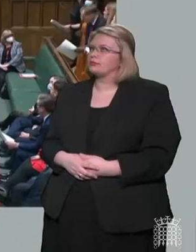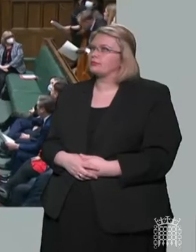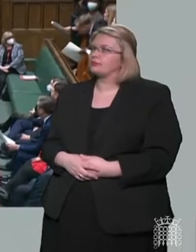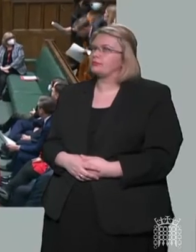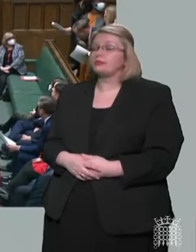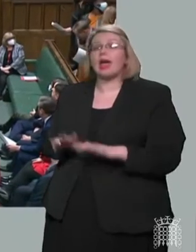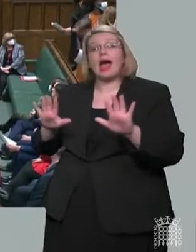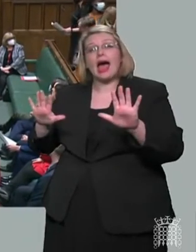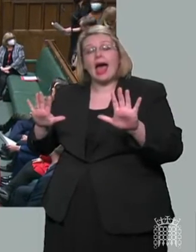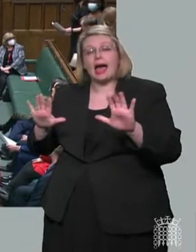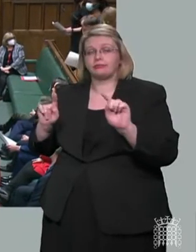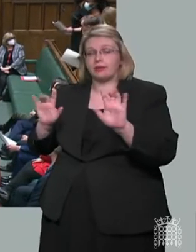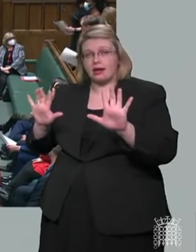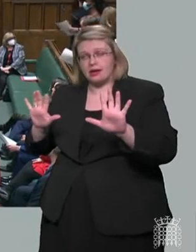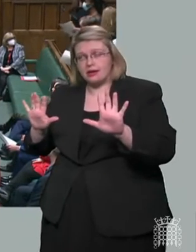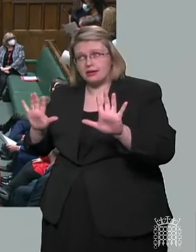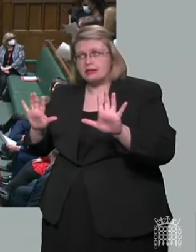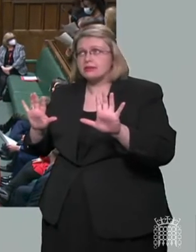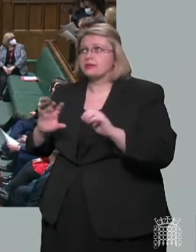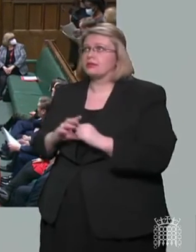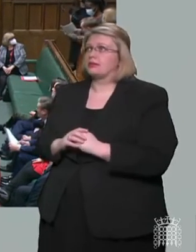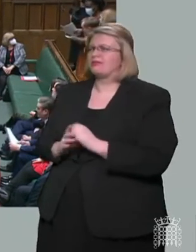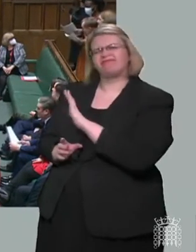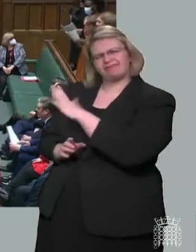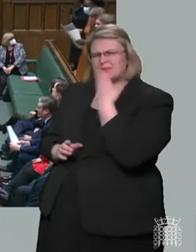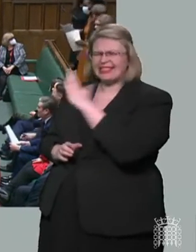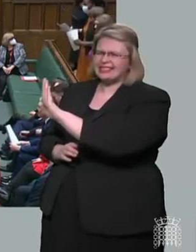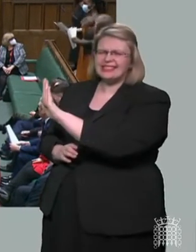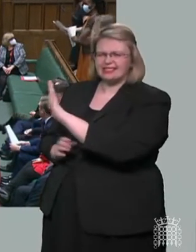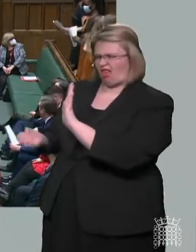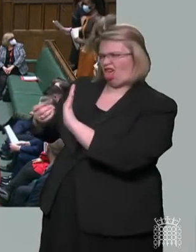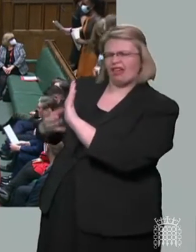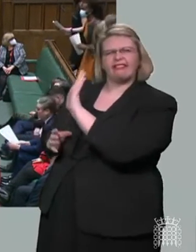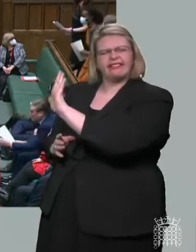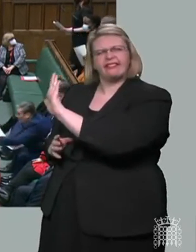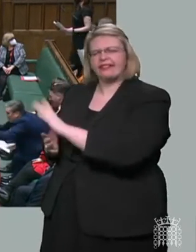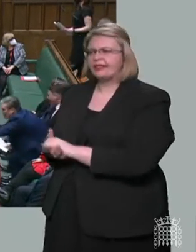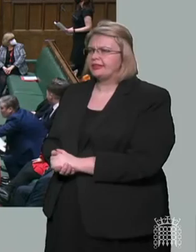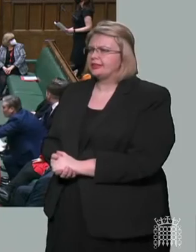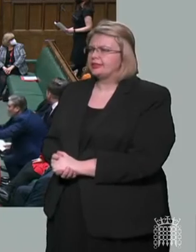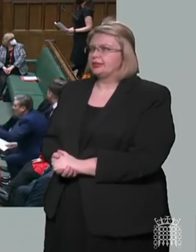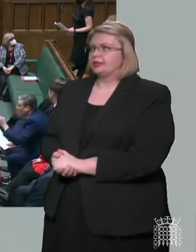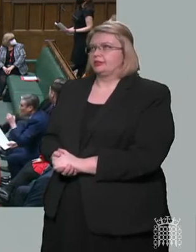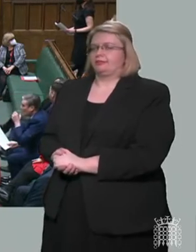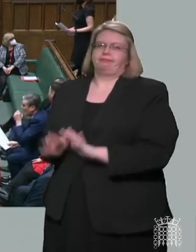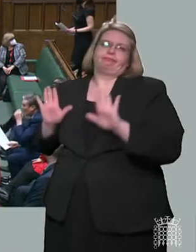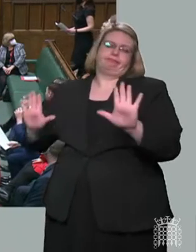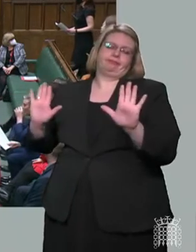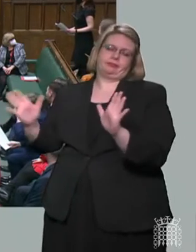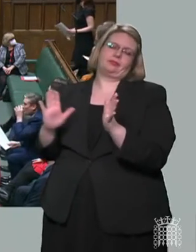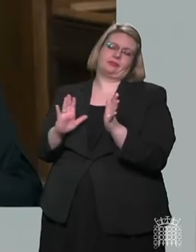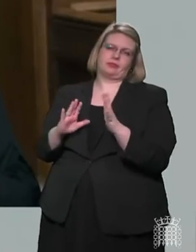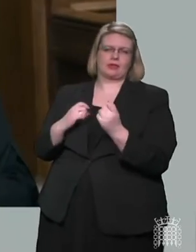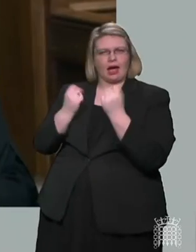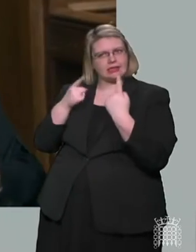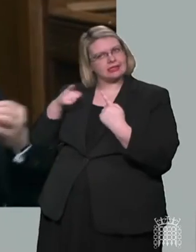Can I just say, I understand the statement was important and